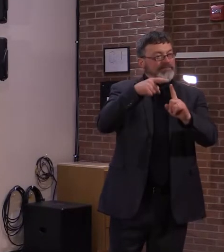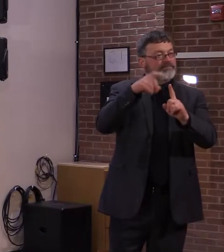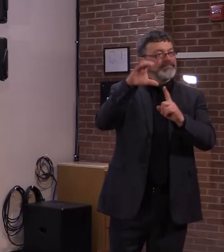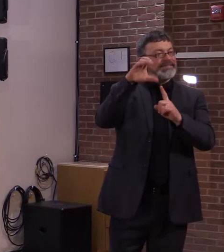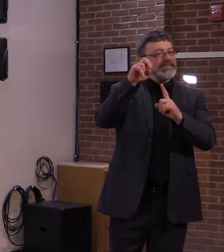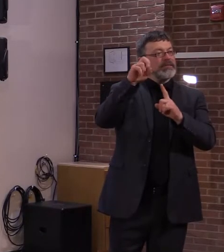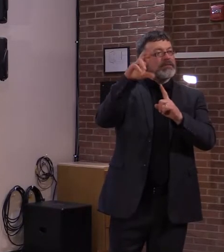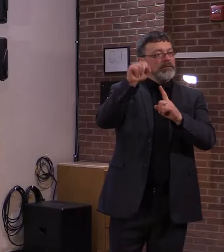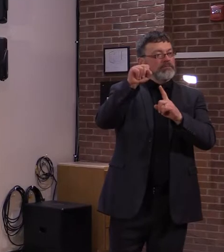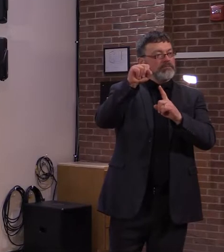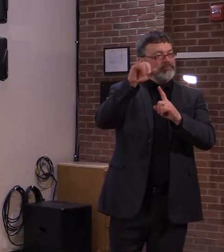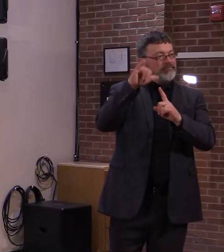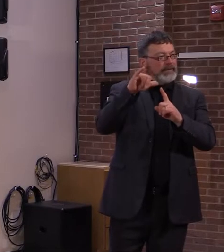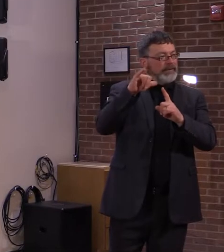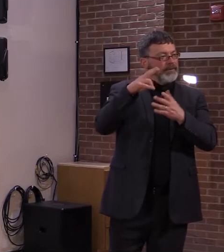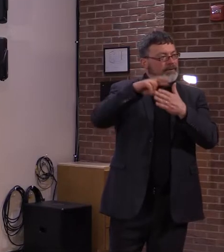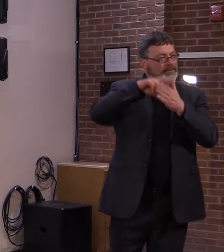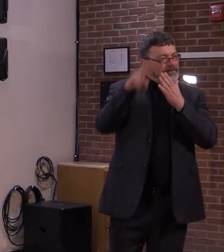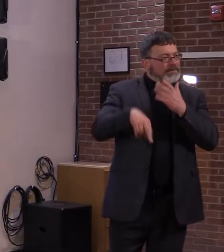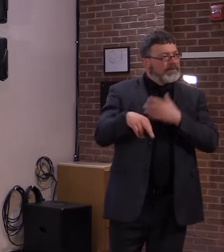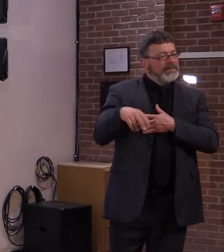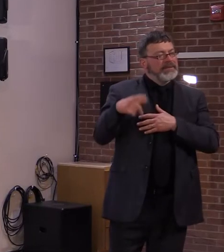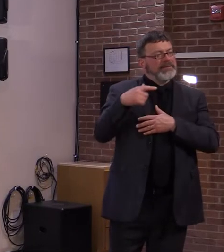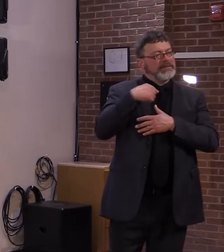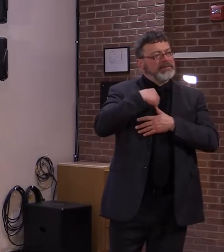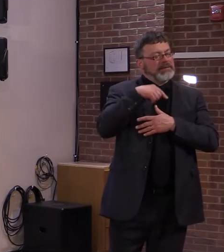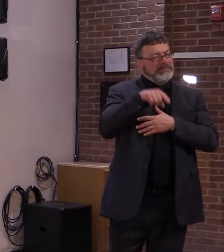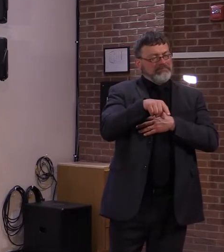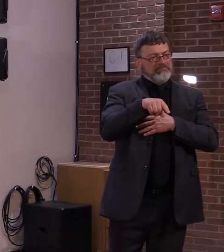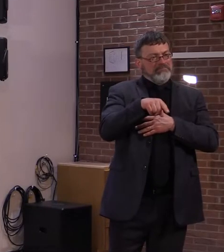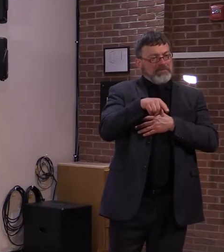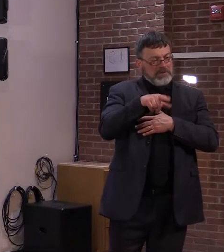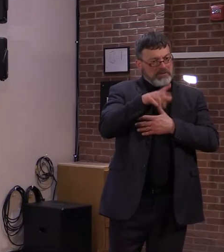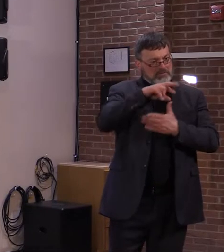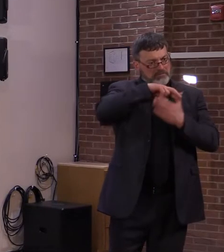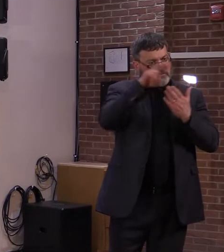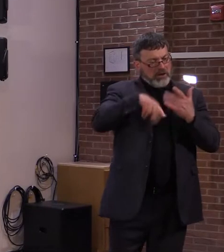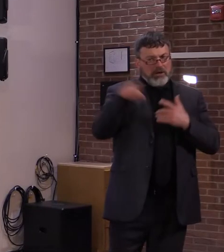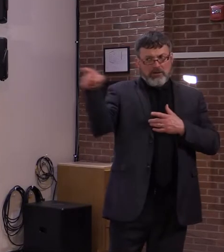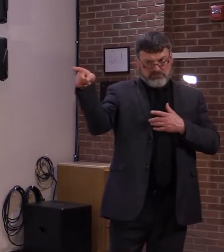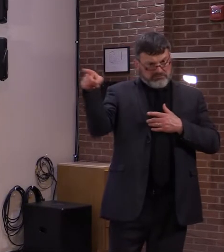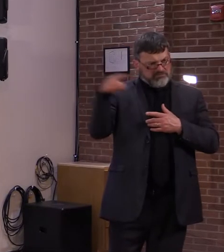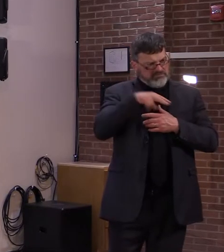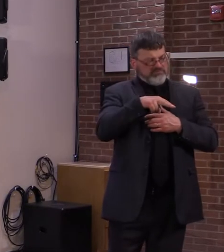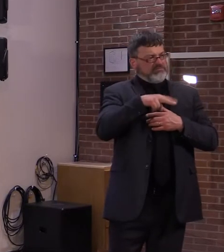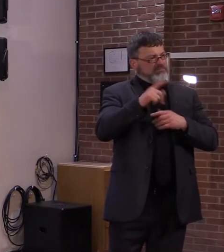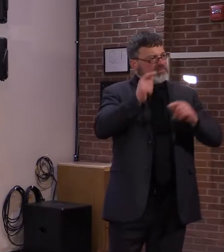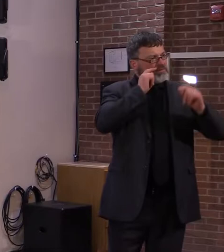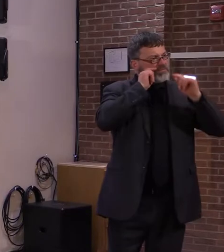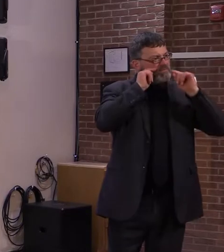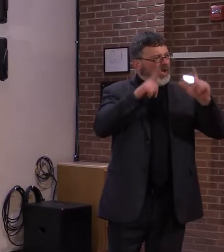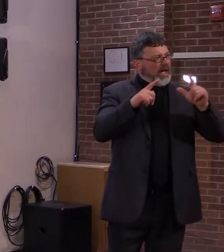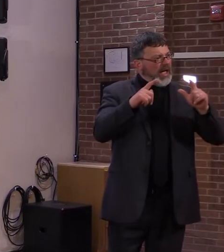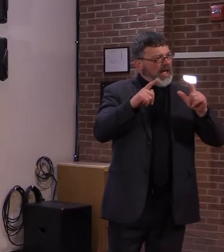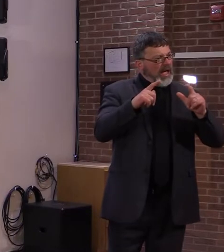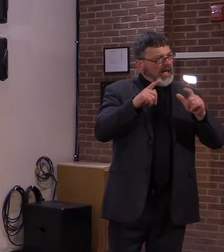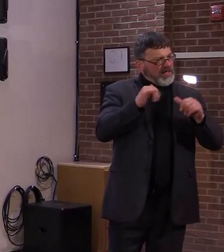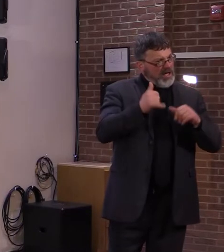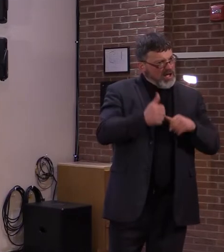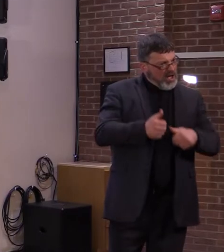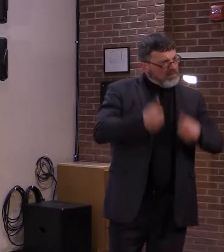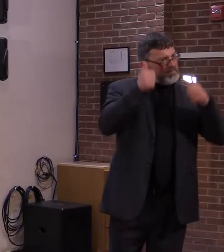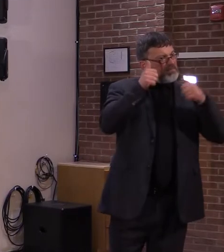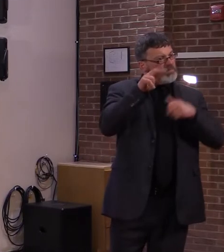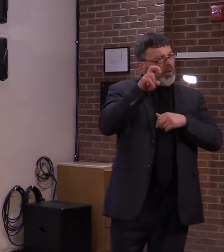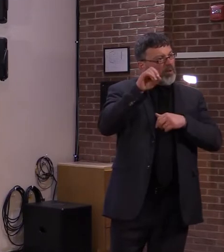when they came out yesterday that the state had increased so much or the population had increased so much and do